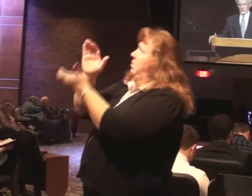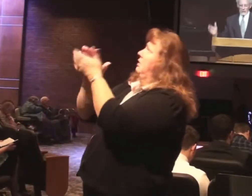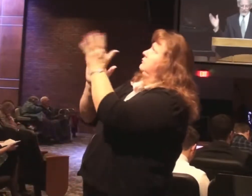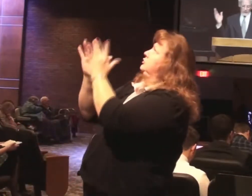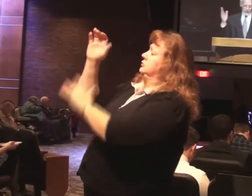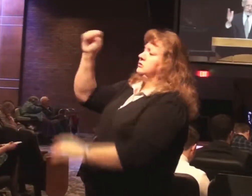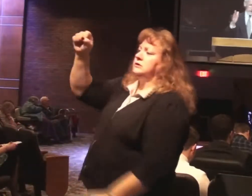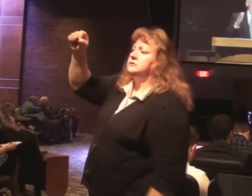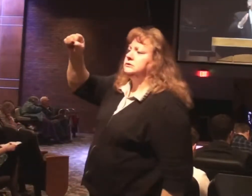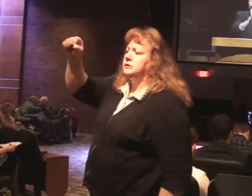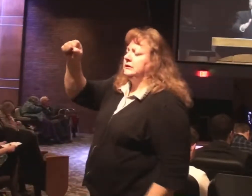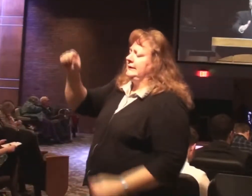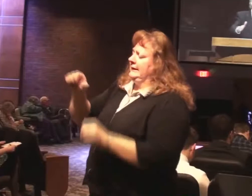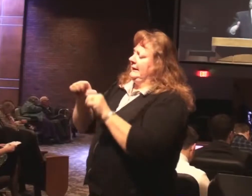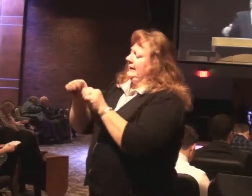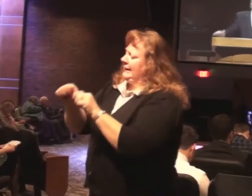to keep on going.